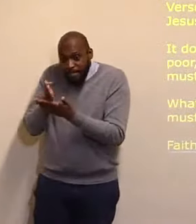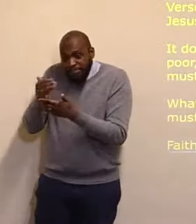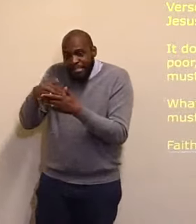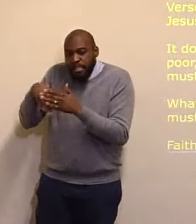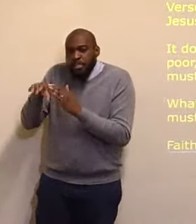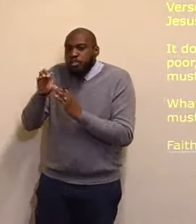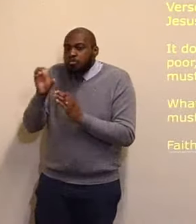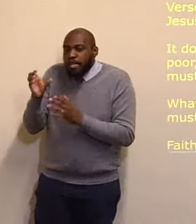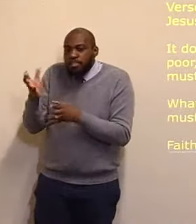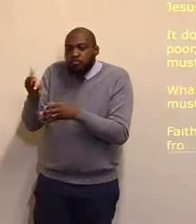what,